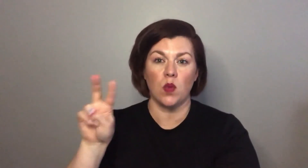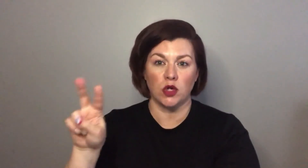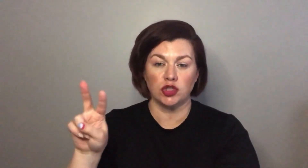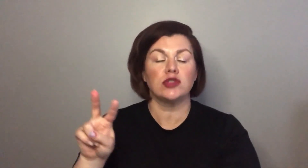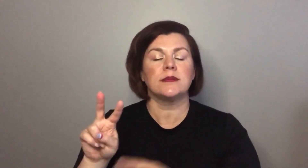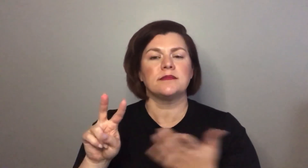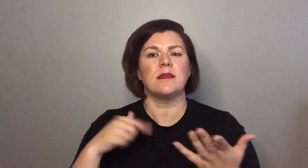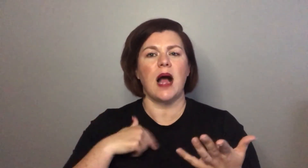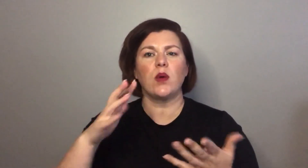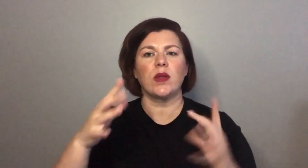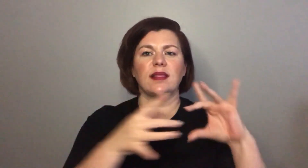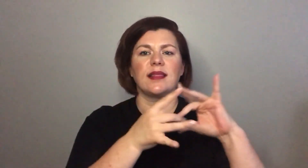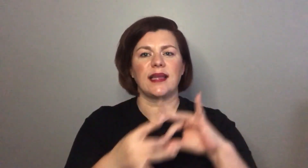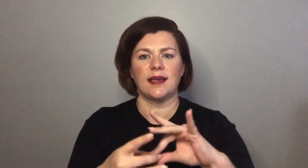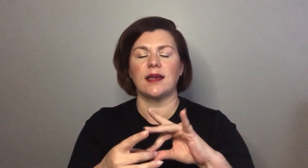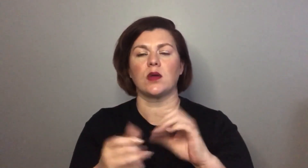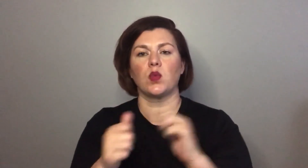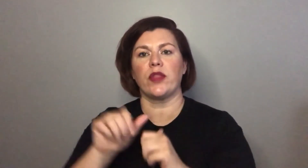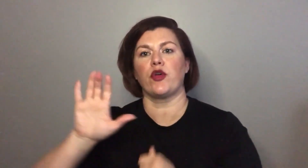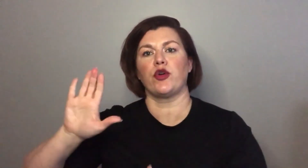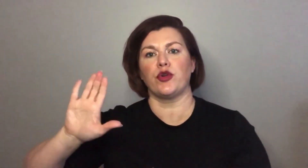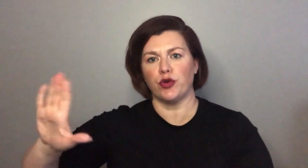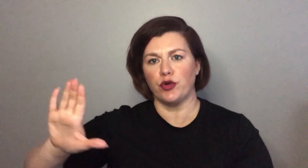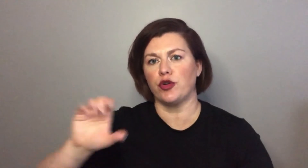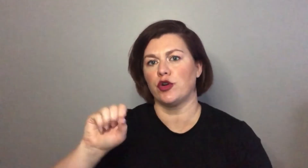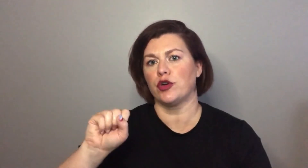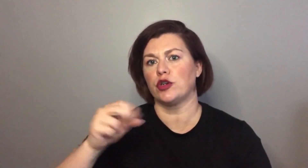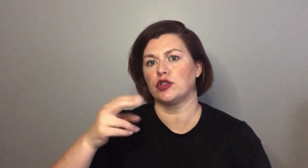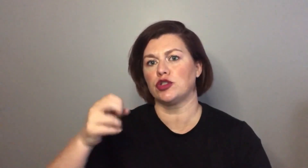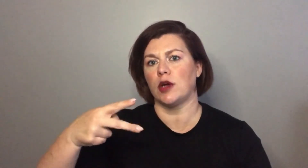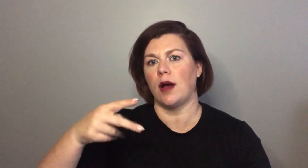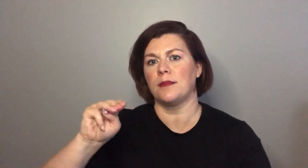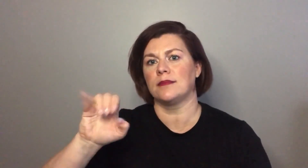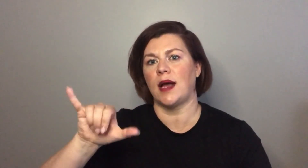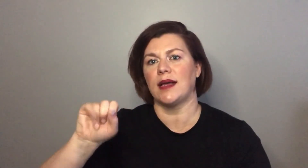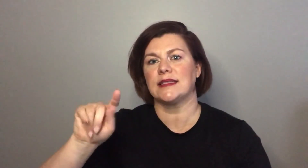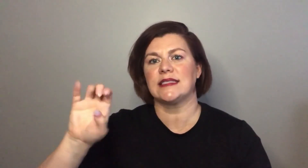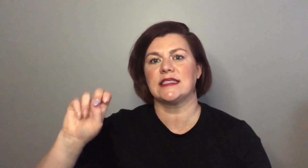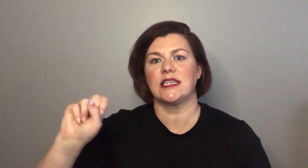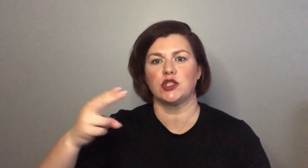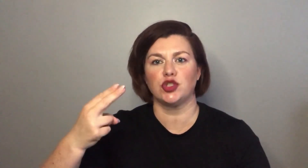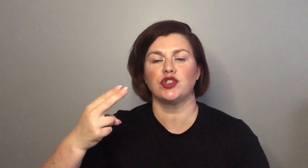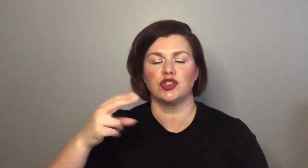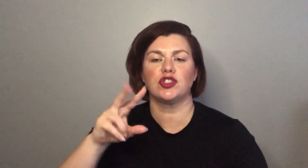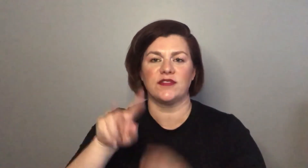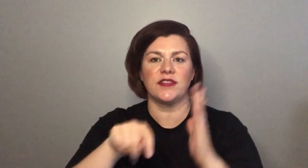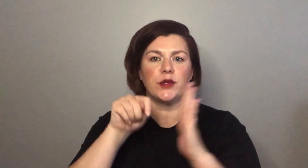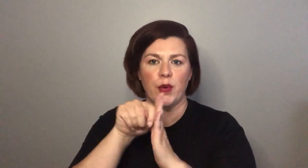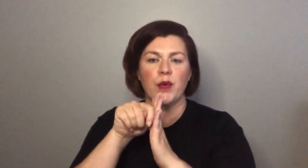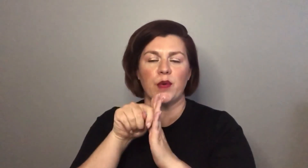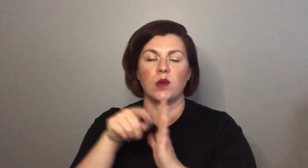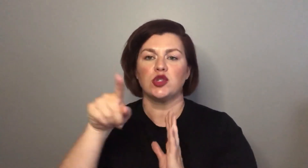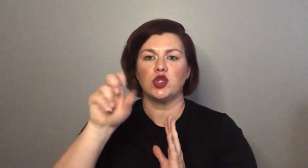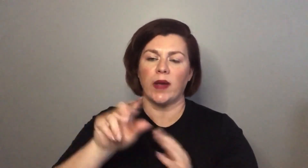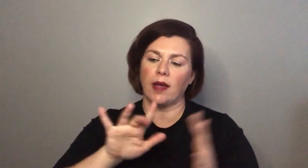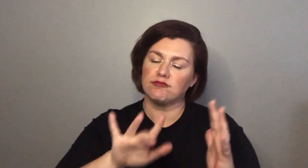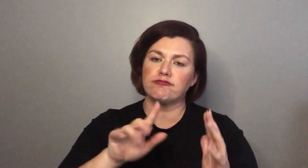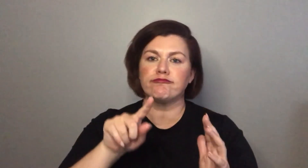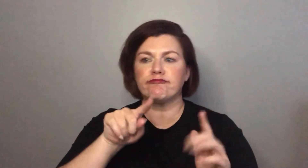I'm going to put a link down below to her channel so that you can find her and see her different videos especially